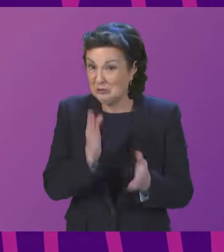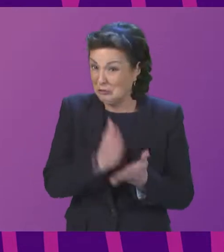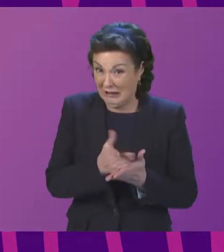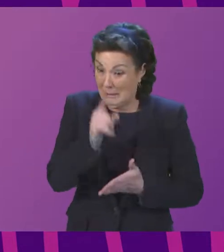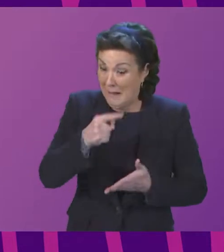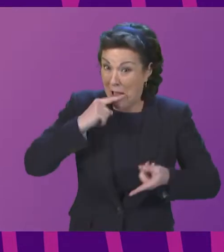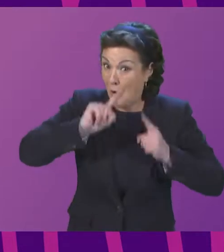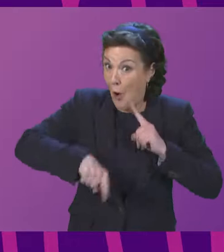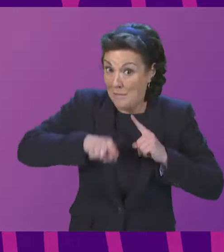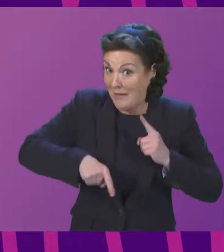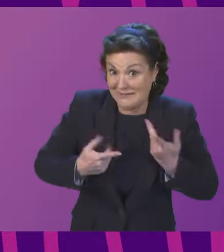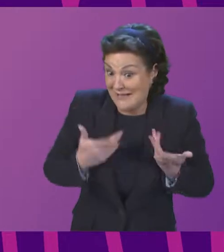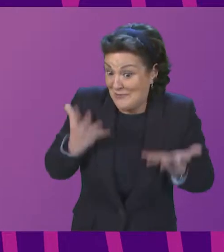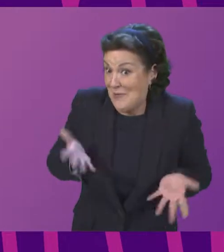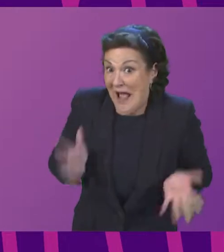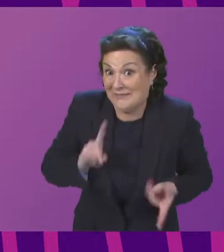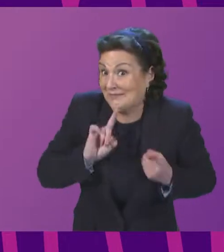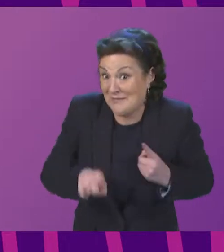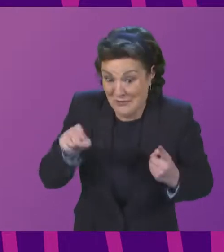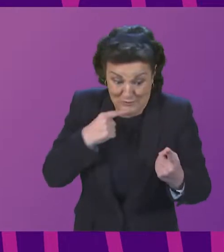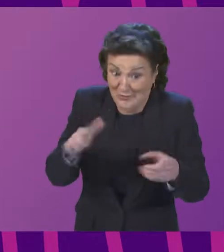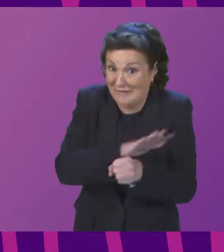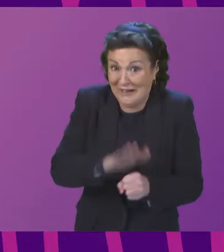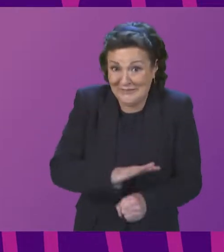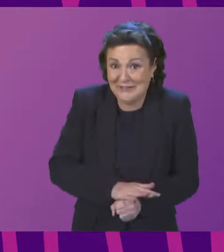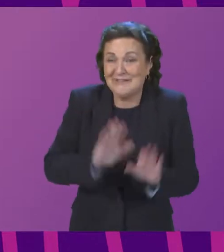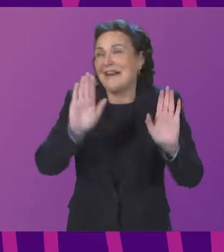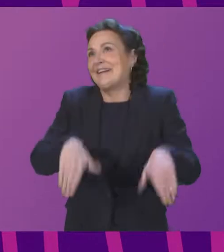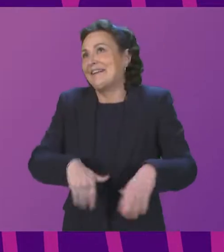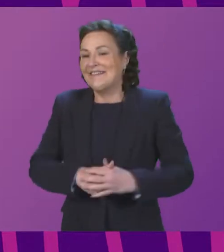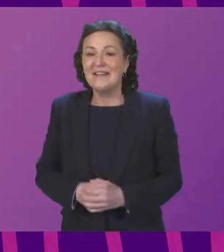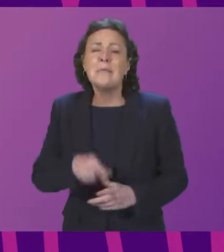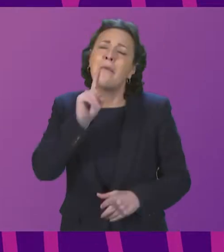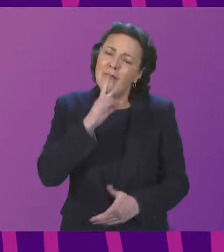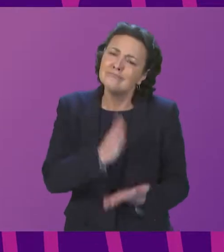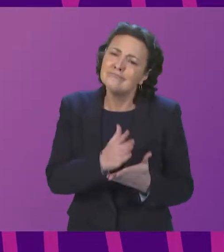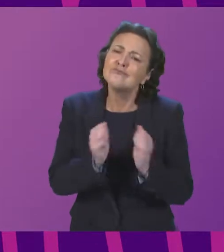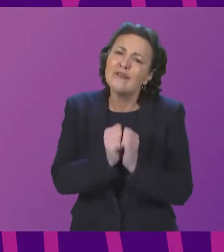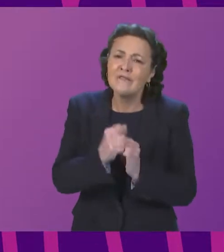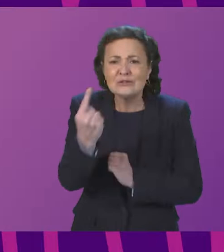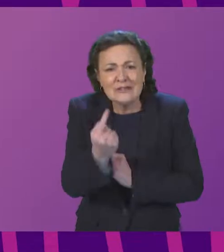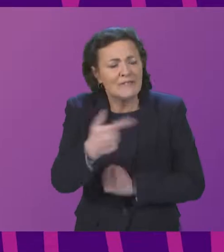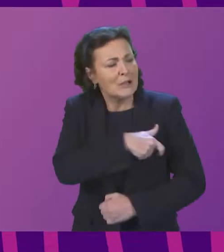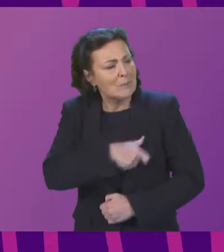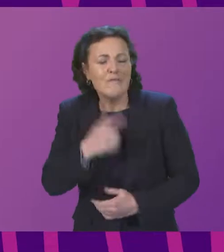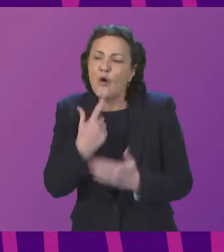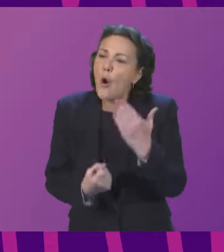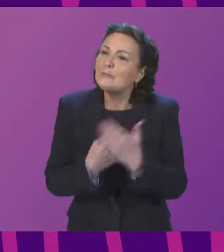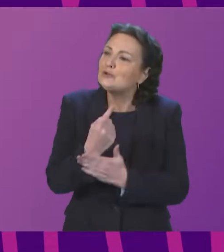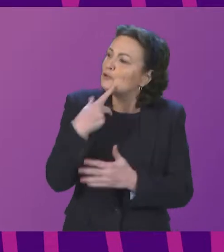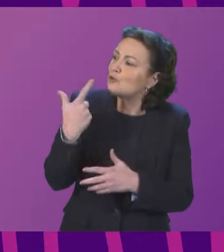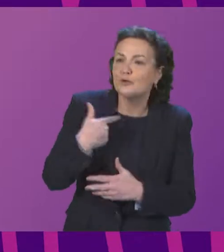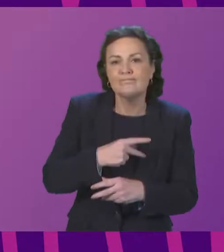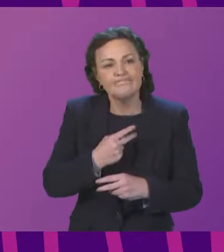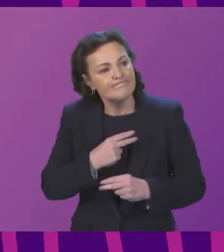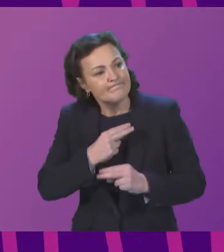my comments away. I'm worried that that might be the case. But I am grateful to you and to the committee for the opportunity to speak to